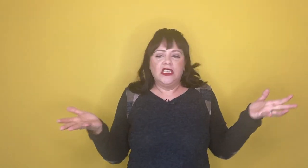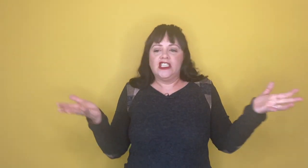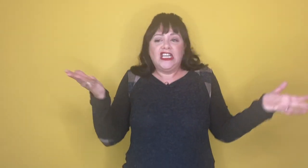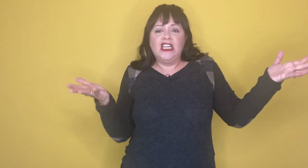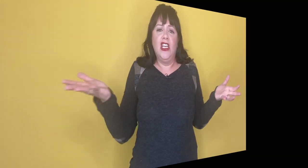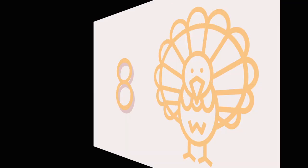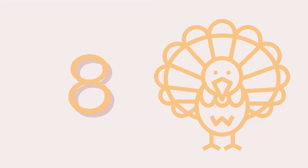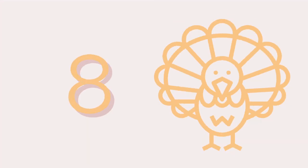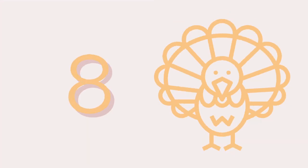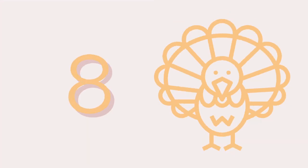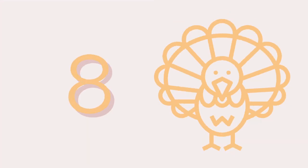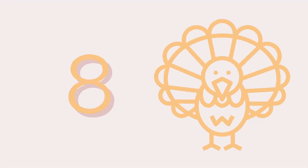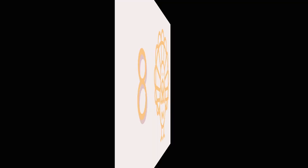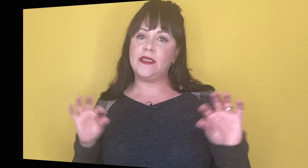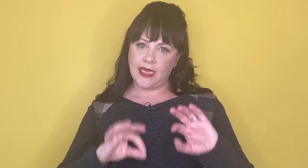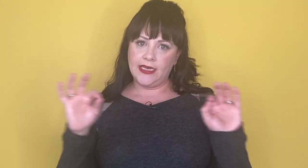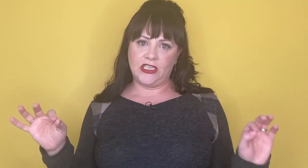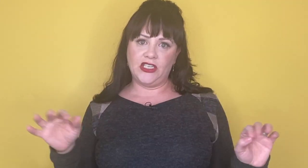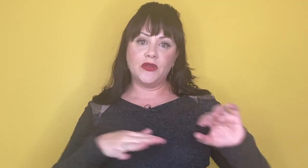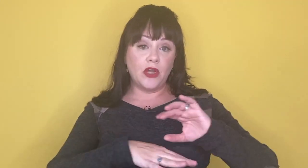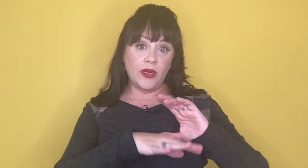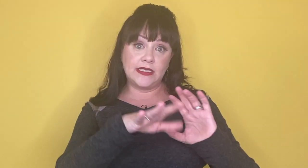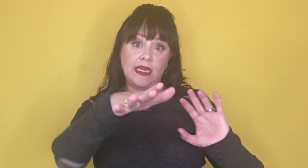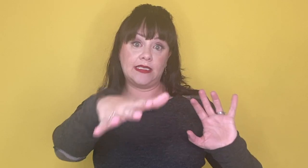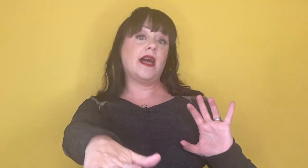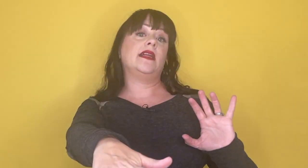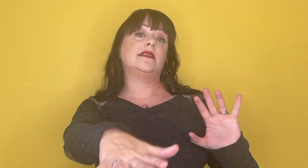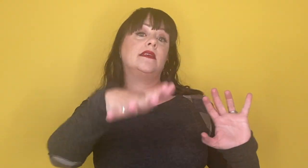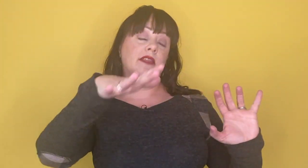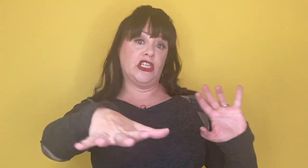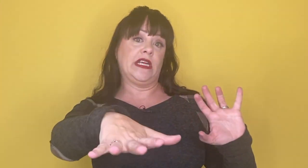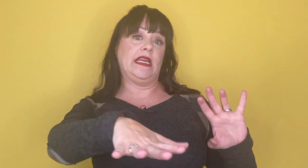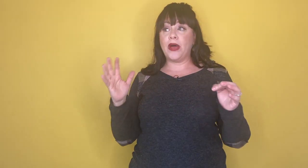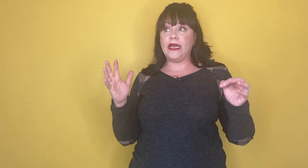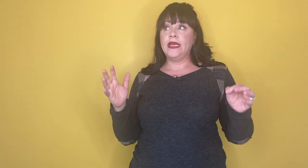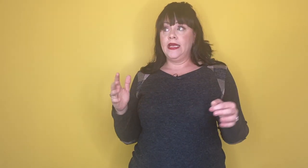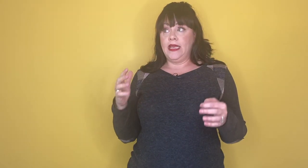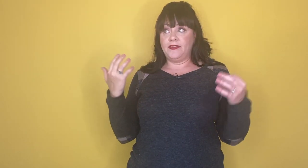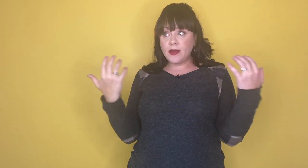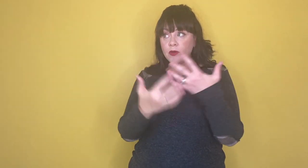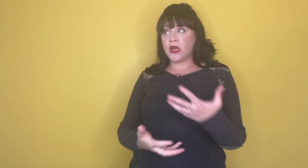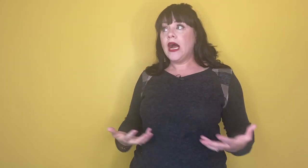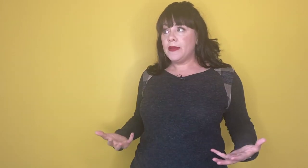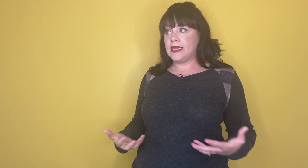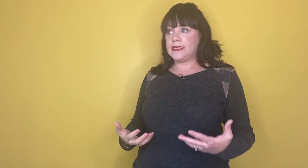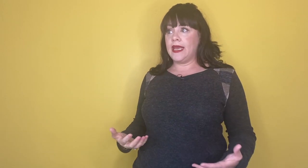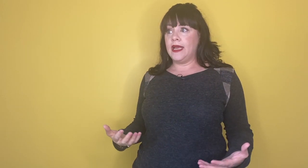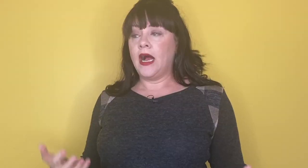Jell-O. Note that this video is side dishes. So no one is getting assigned the turkey. But if someone were to come in and say, uh,